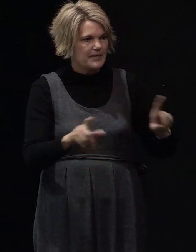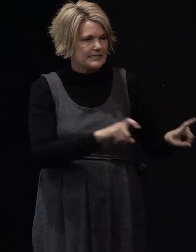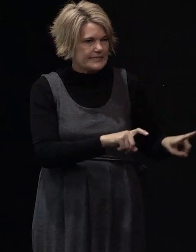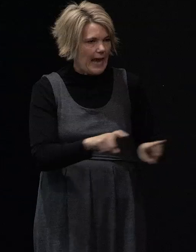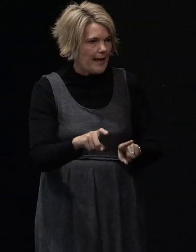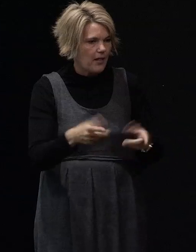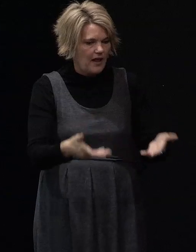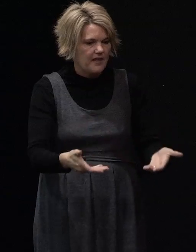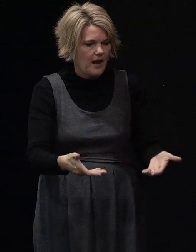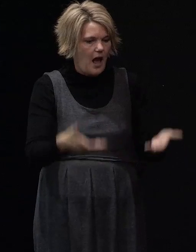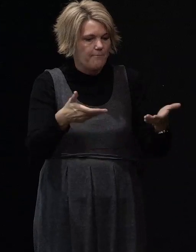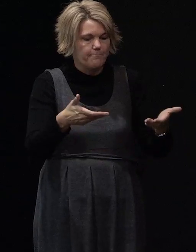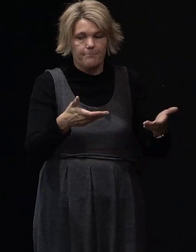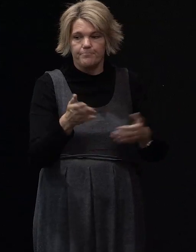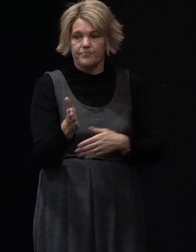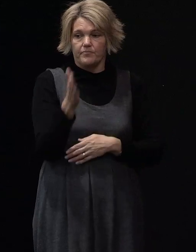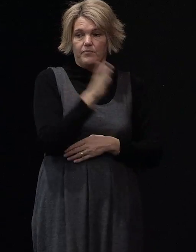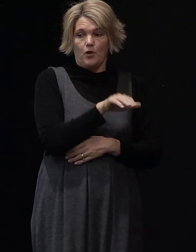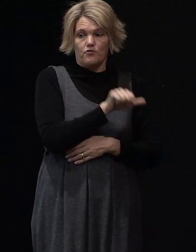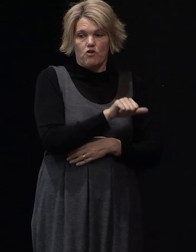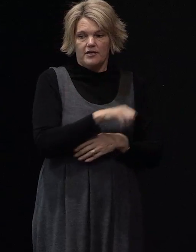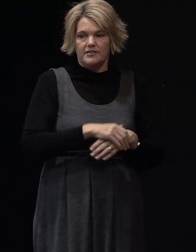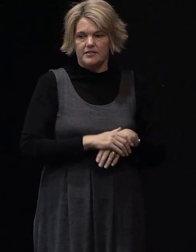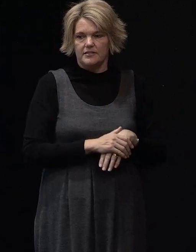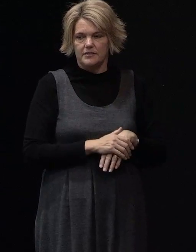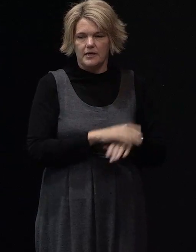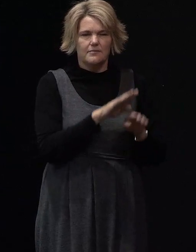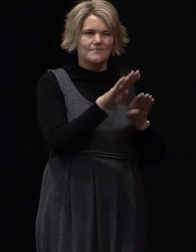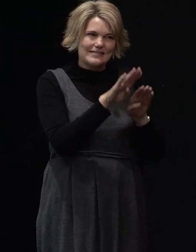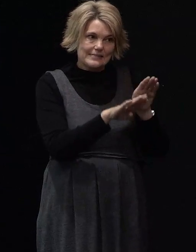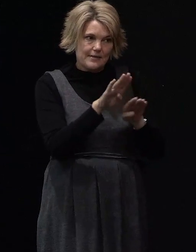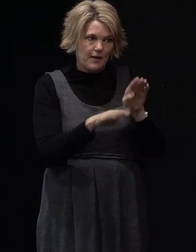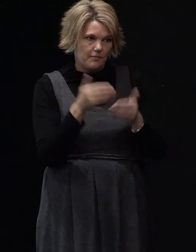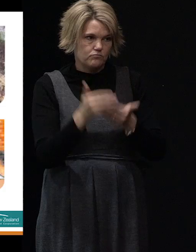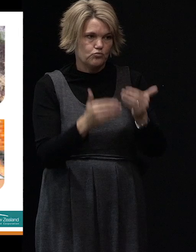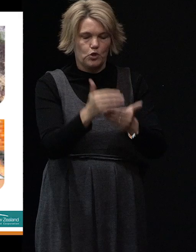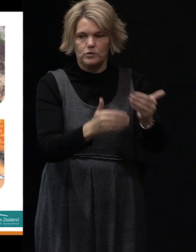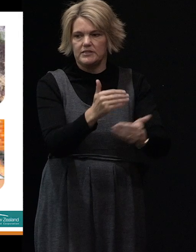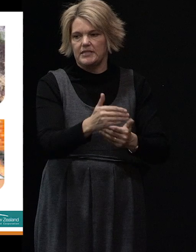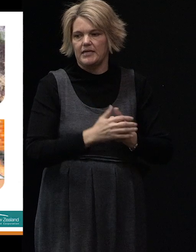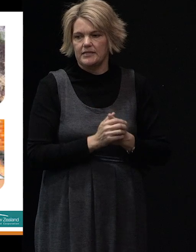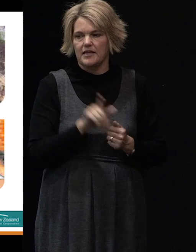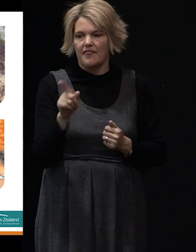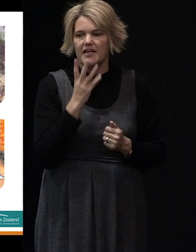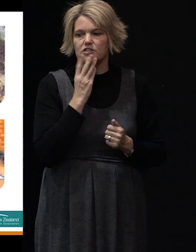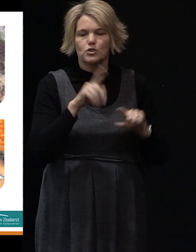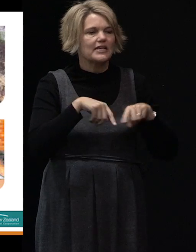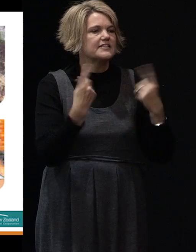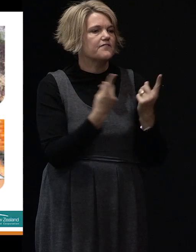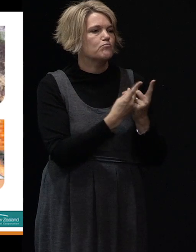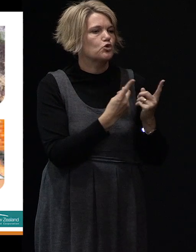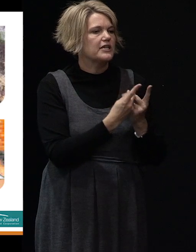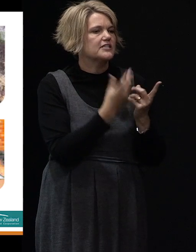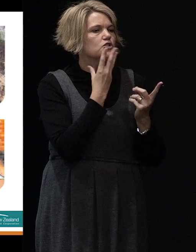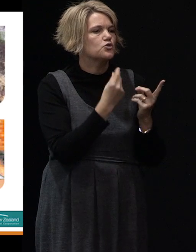lifted. On the right hand bottom corner is a similar process but it is using a different product. is using a